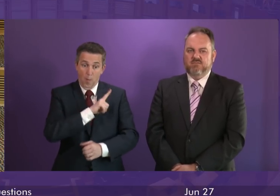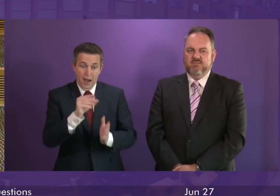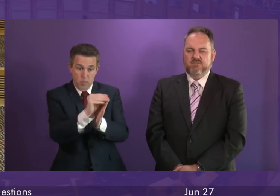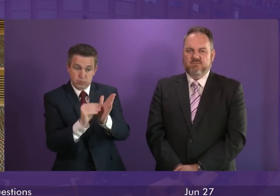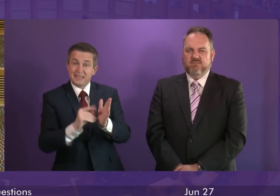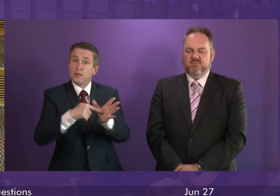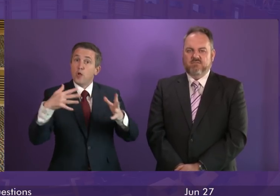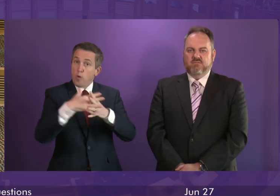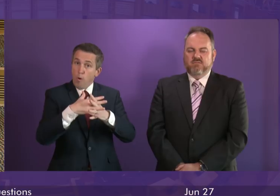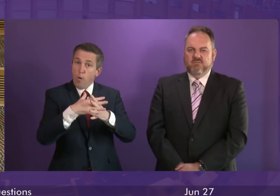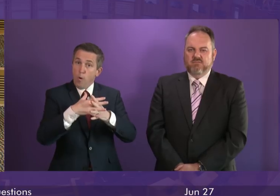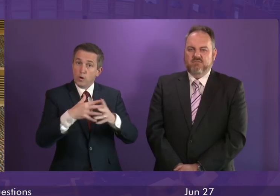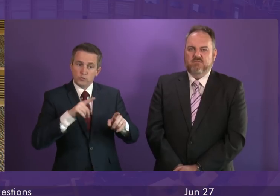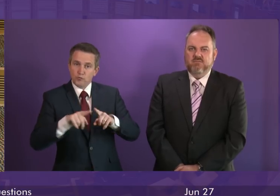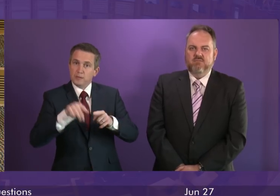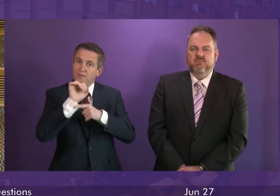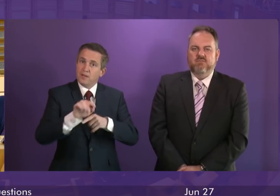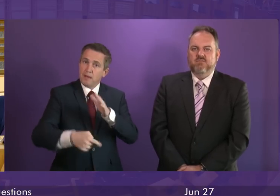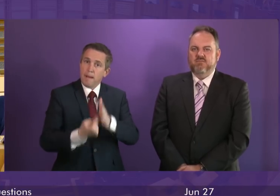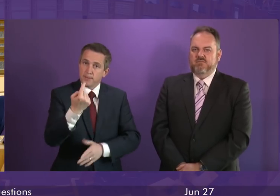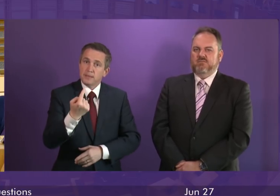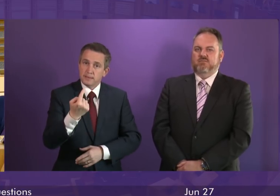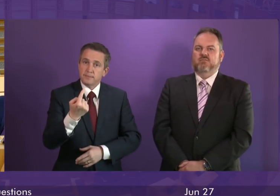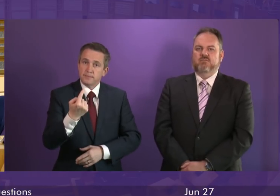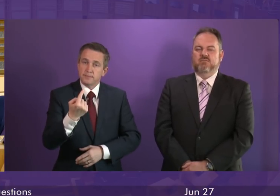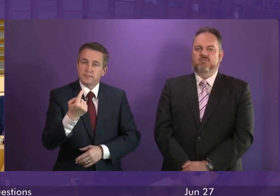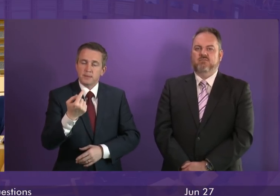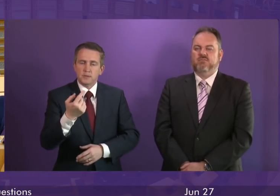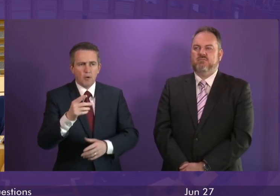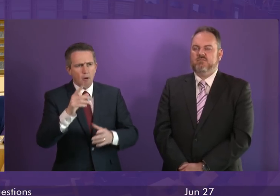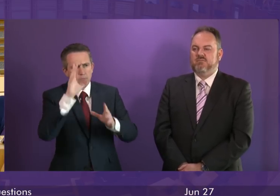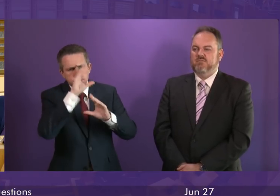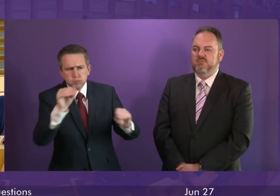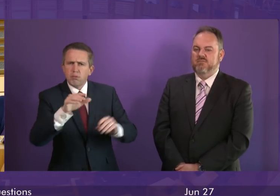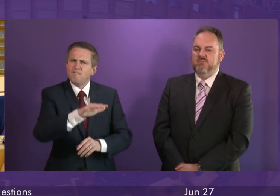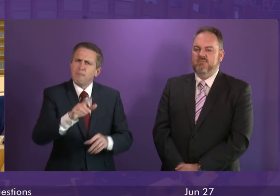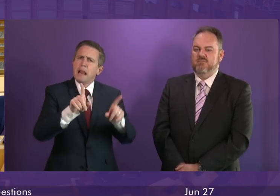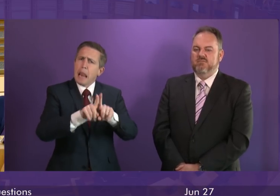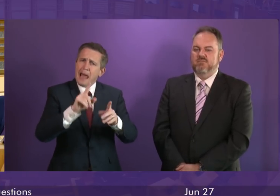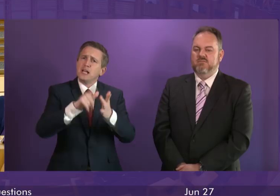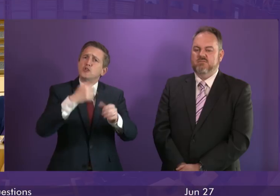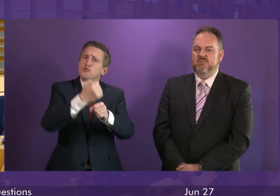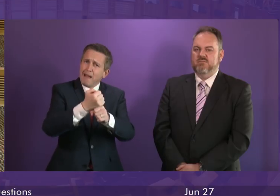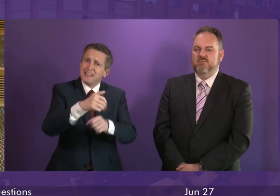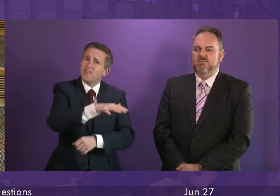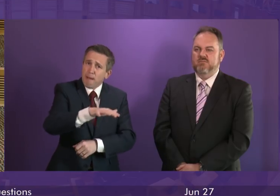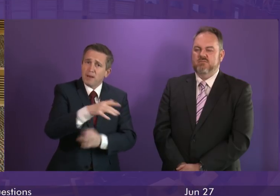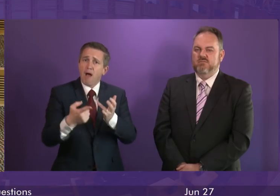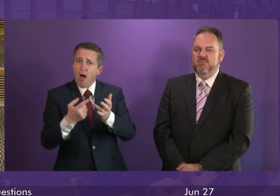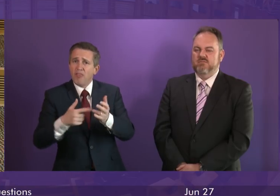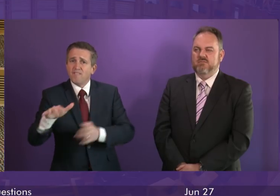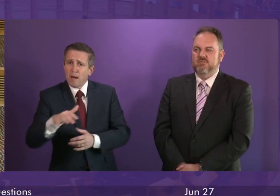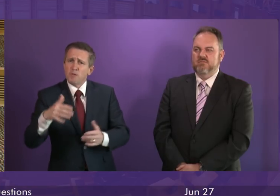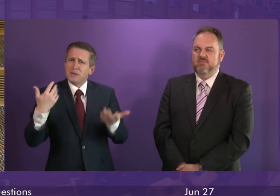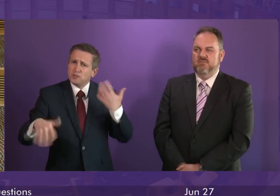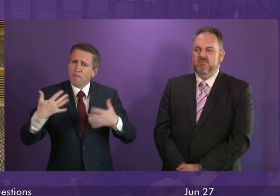put that specific crime on the statute book. So I would say to families such as Craig McClelland's families and others who have suffered in